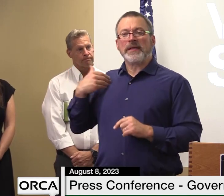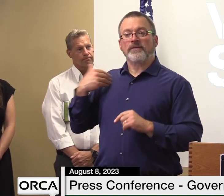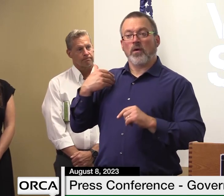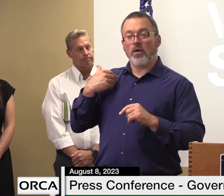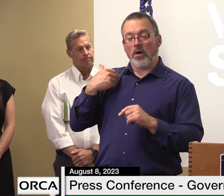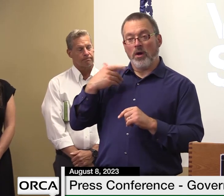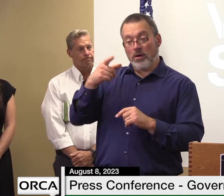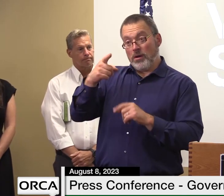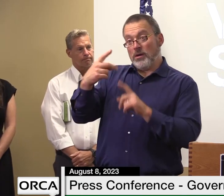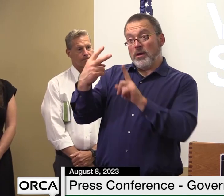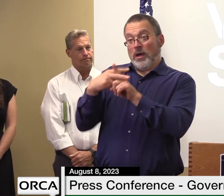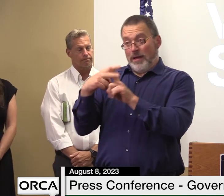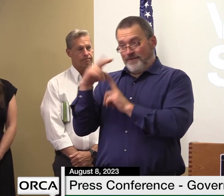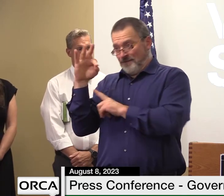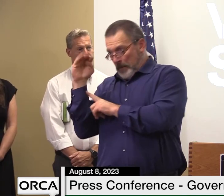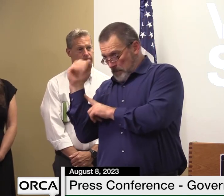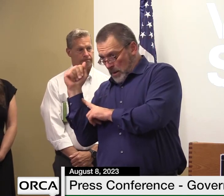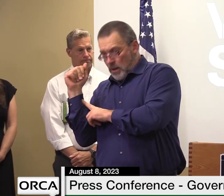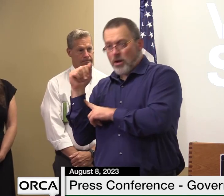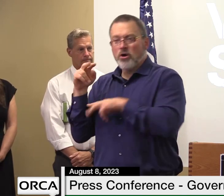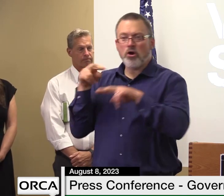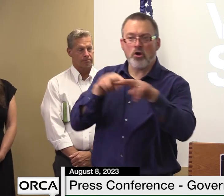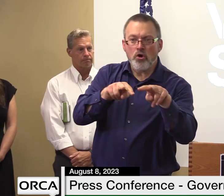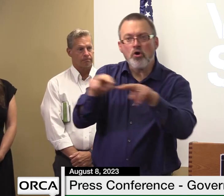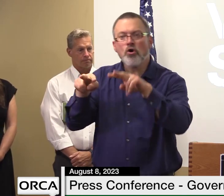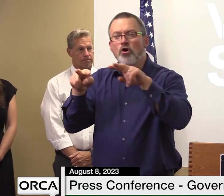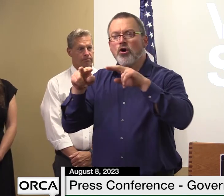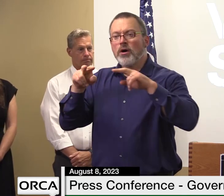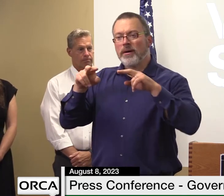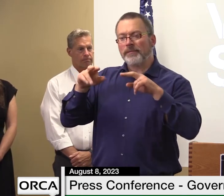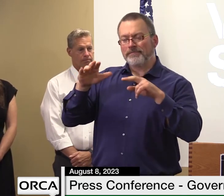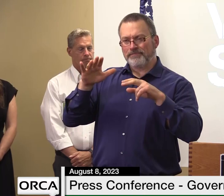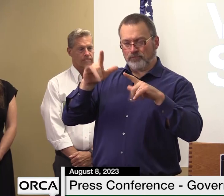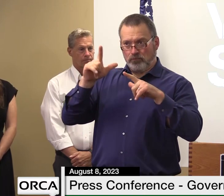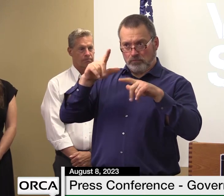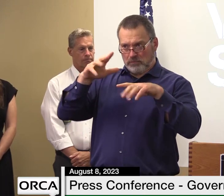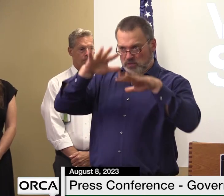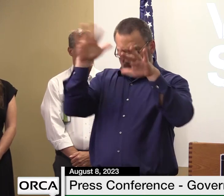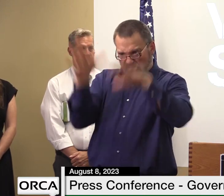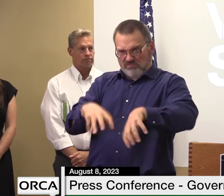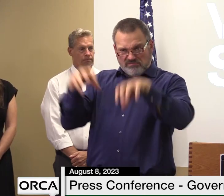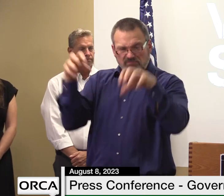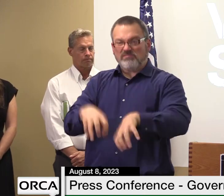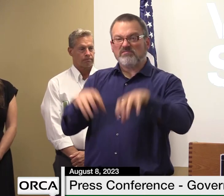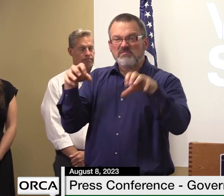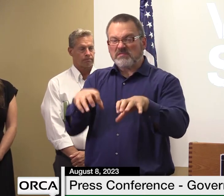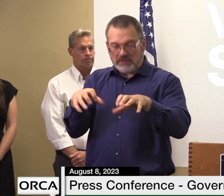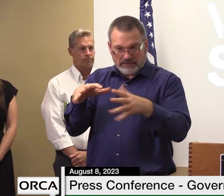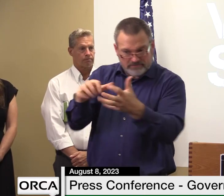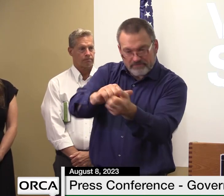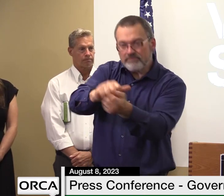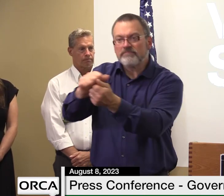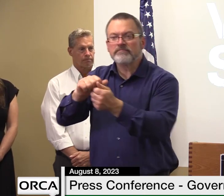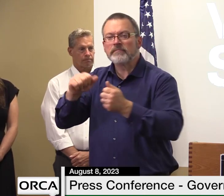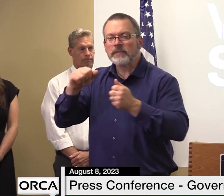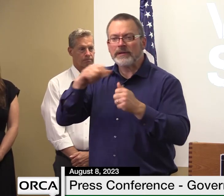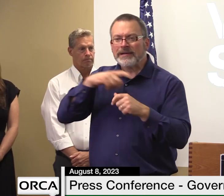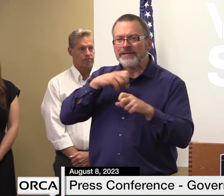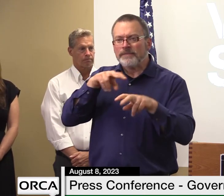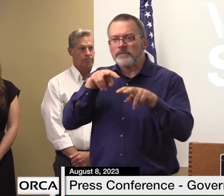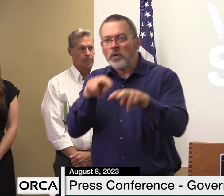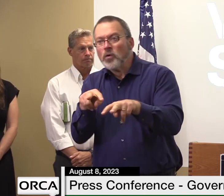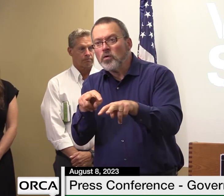will look at the storm system one storm system and that's the event um and that was the case with